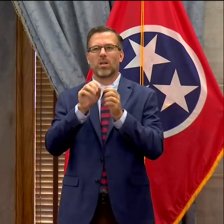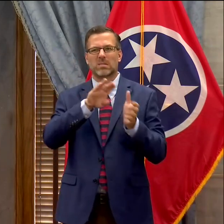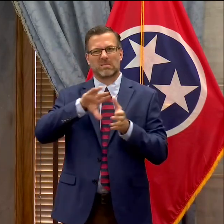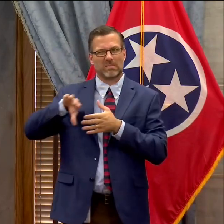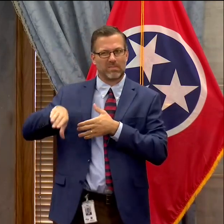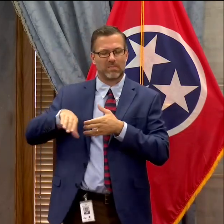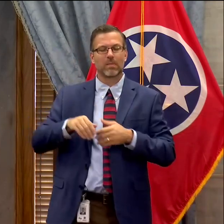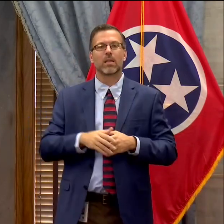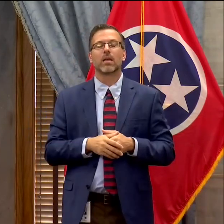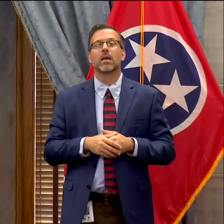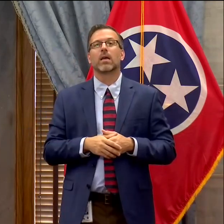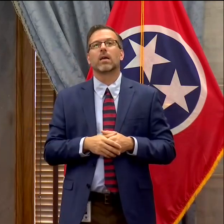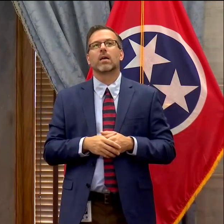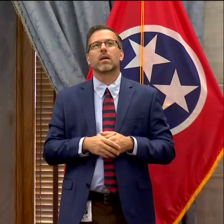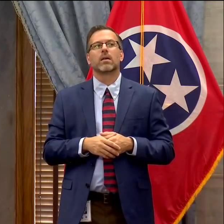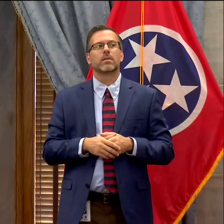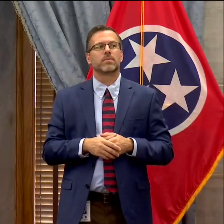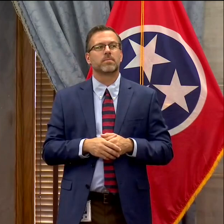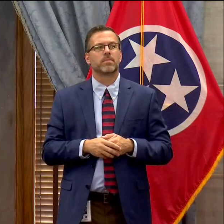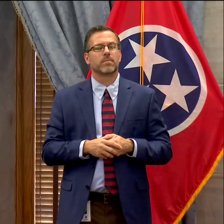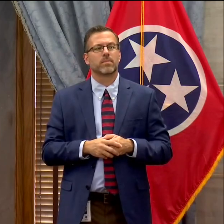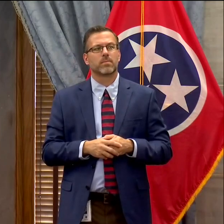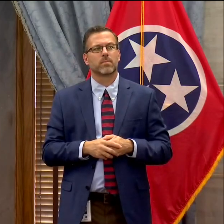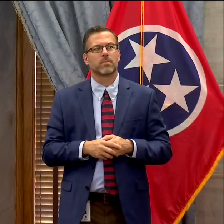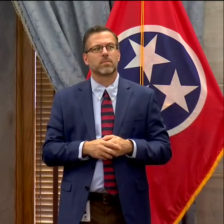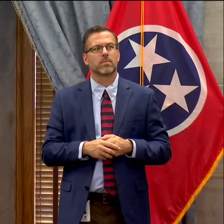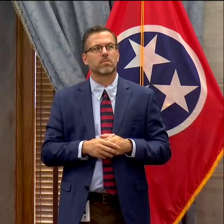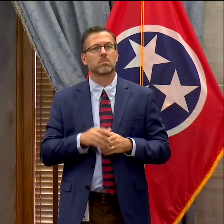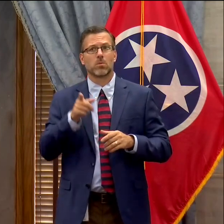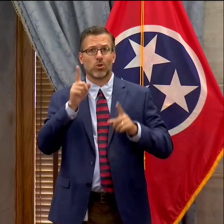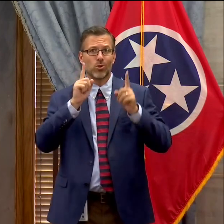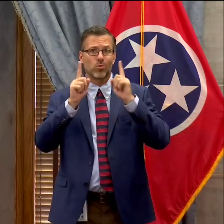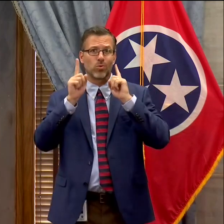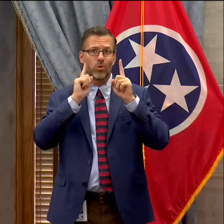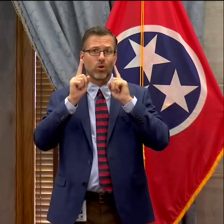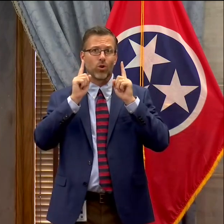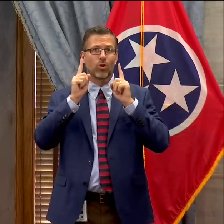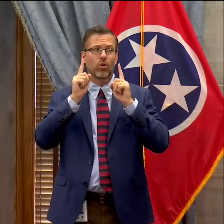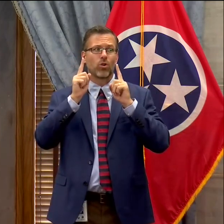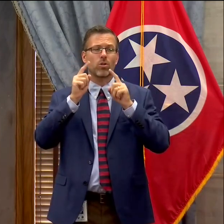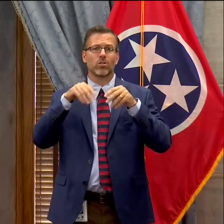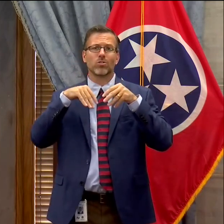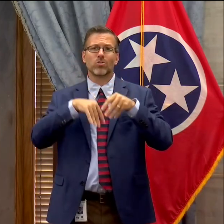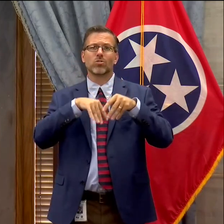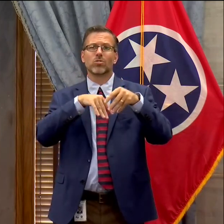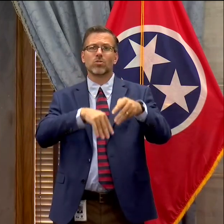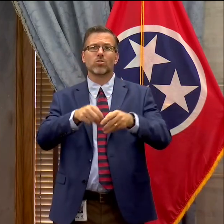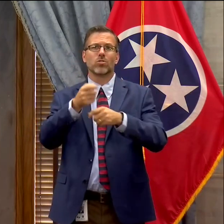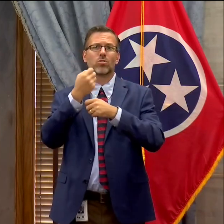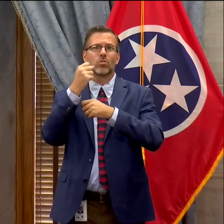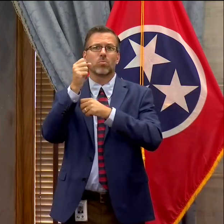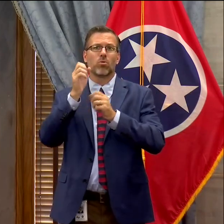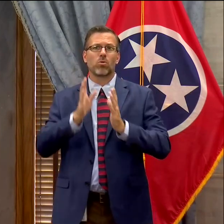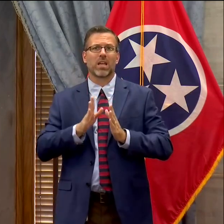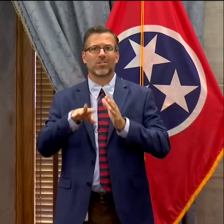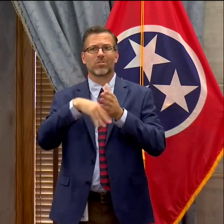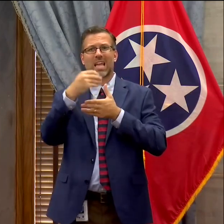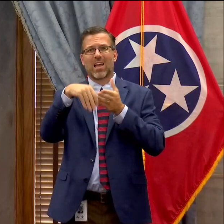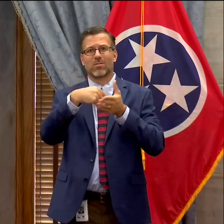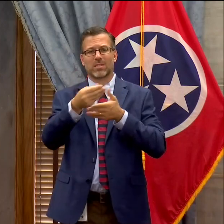you've probably heard and noticed that the protesters outside are gone. Do you have a message for them?